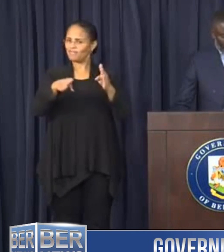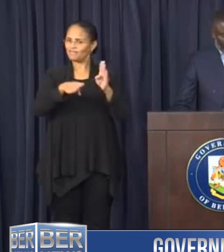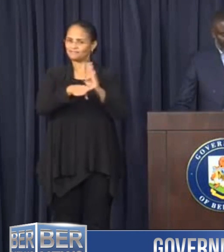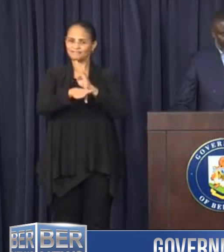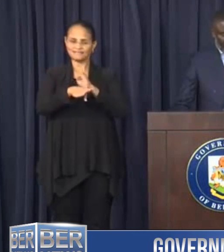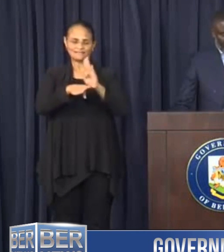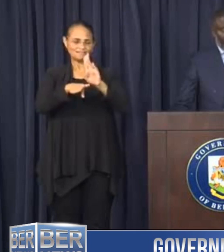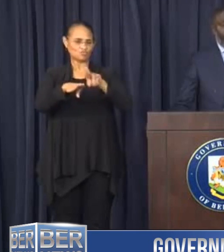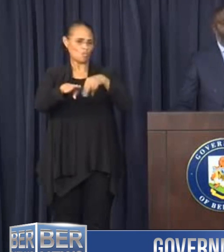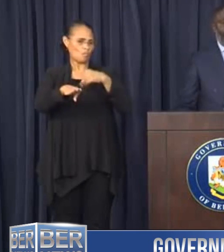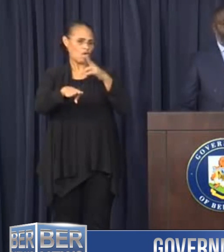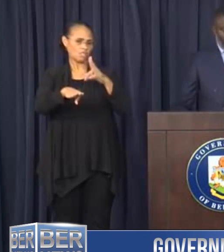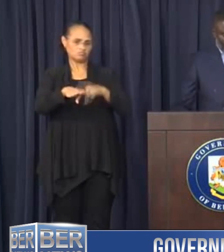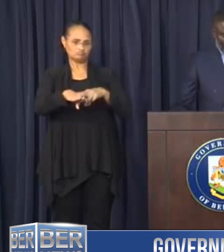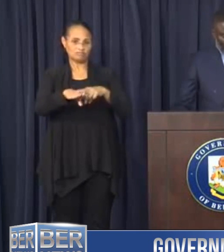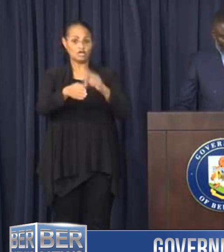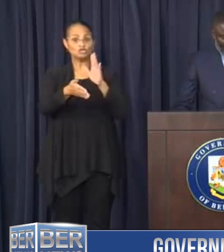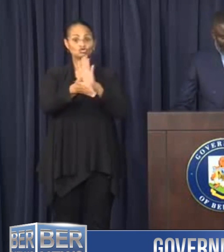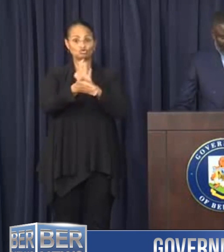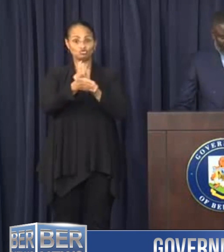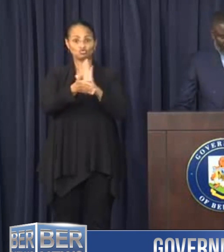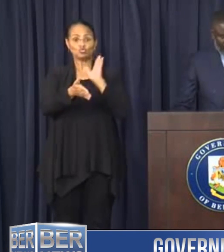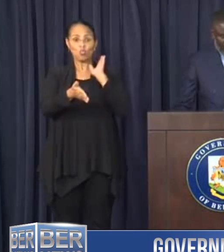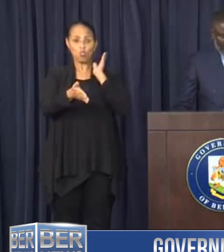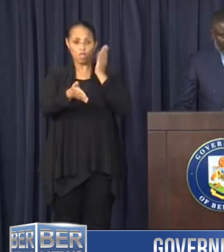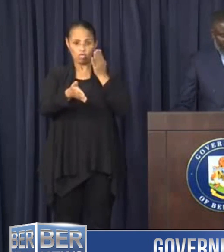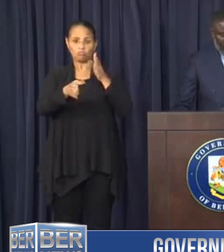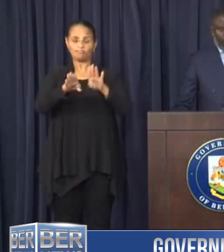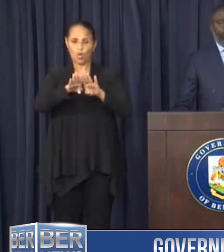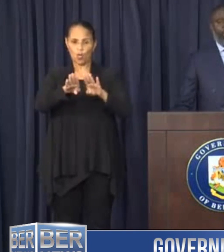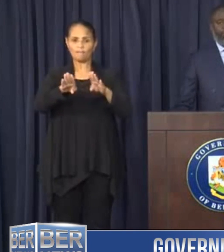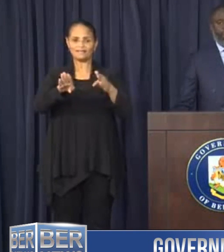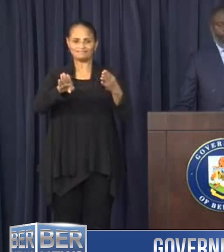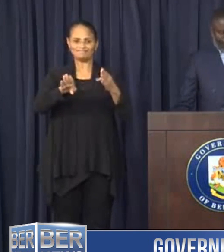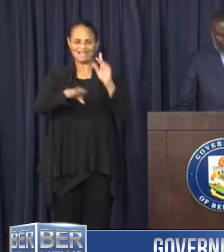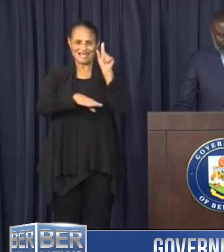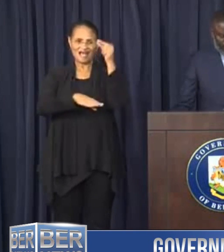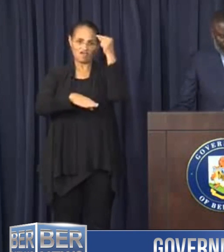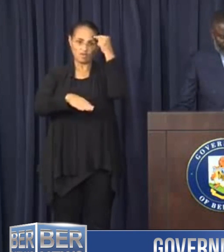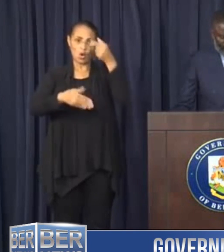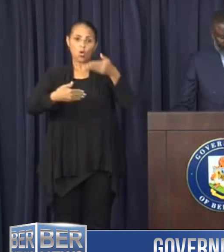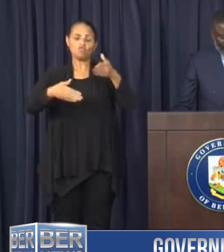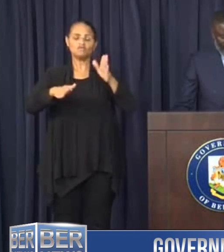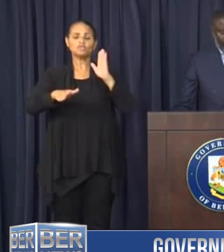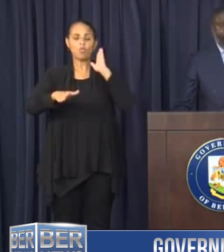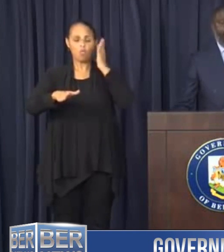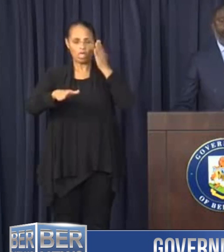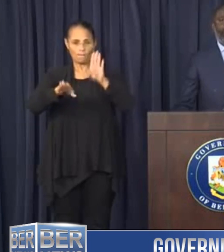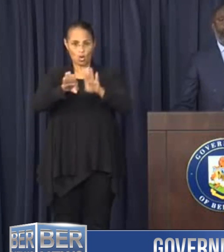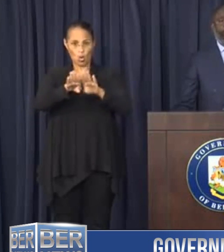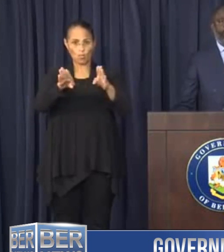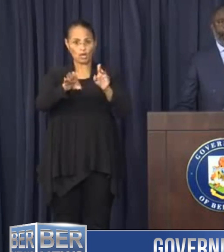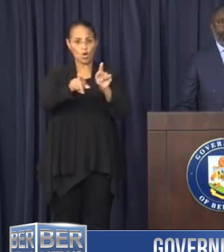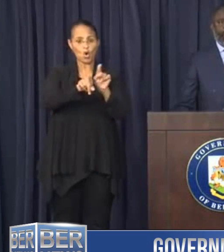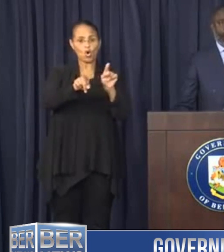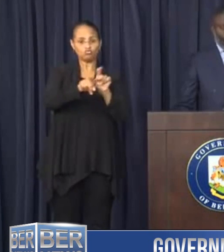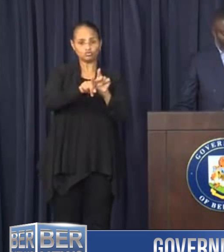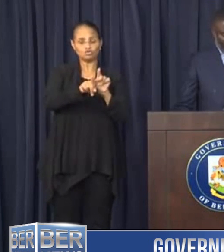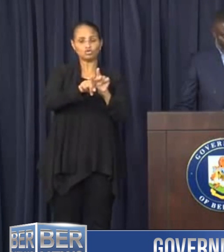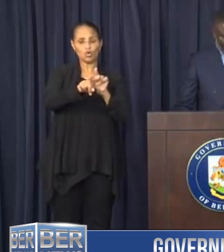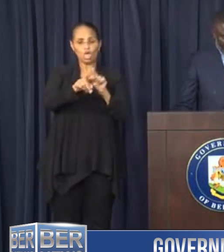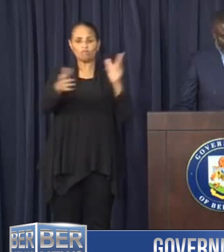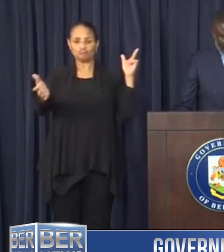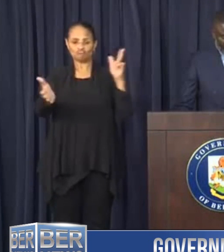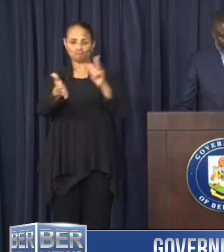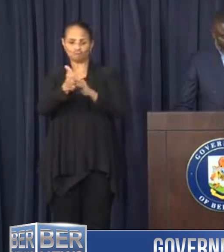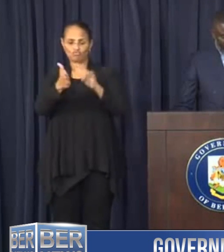normal. Schools will be open, government offices will be open, and the causeway will